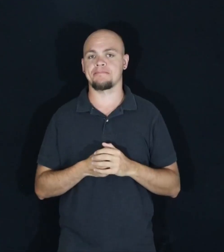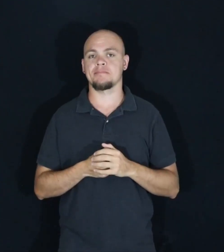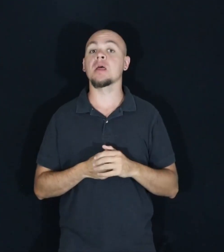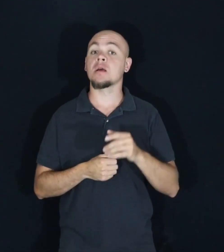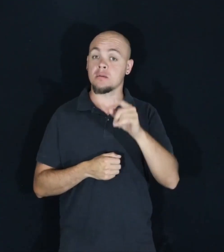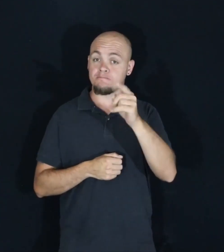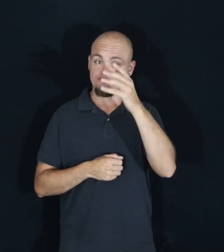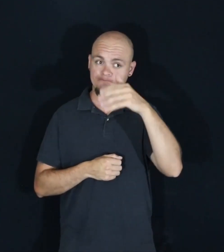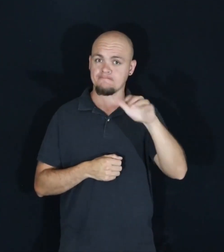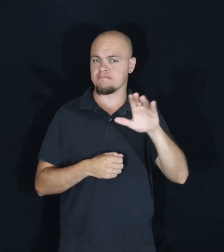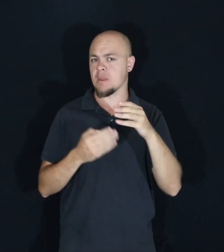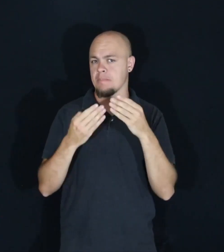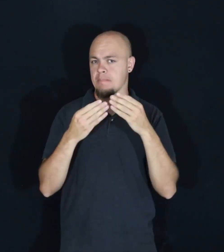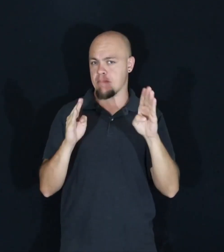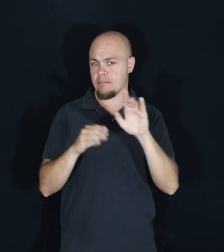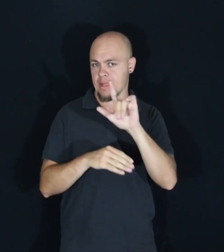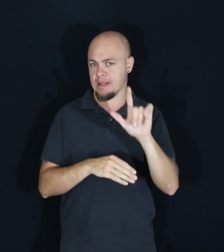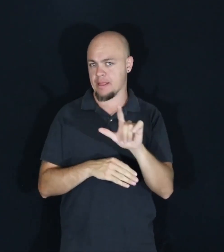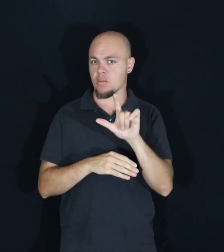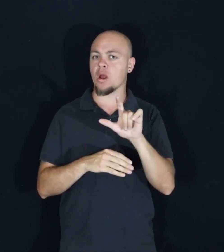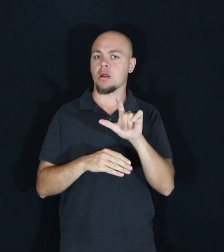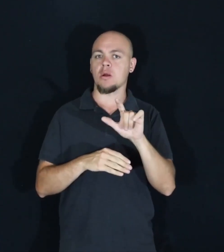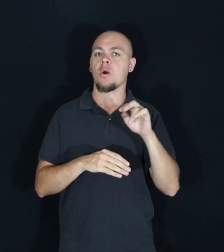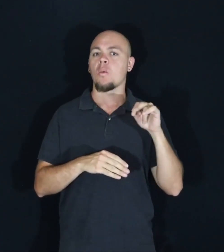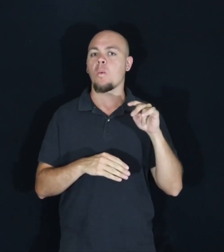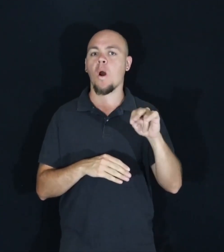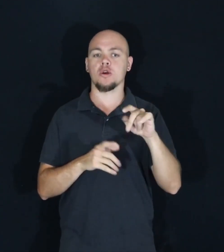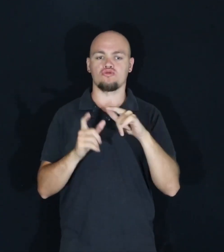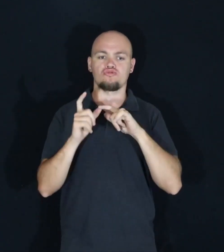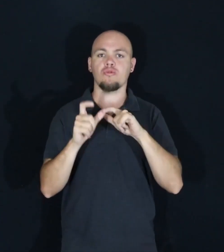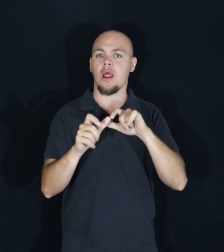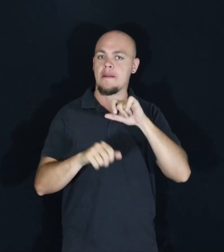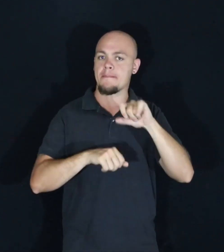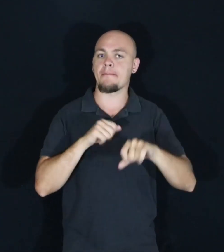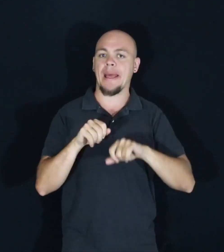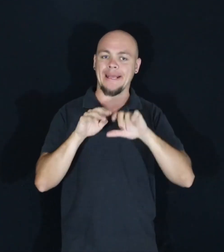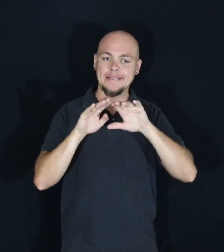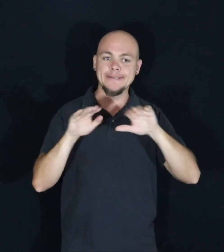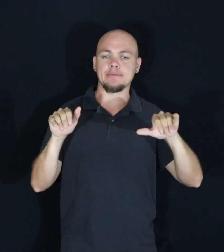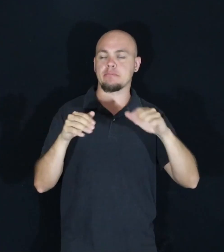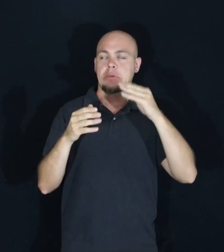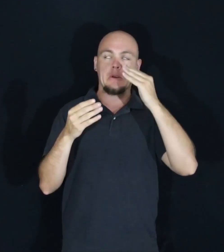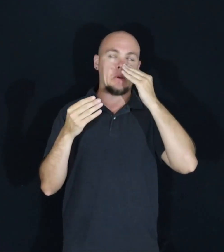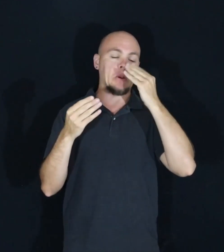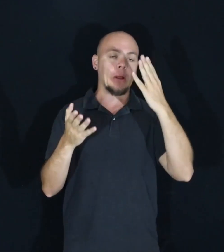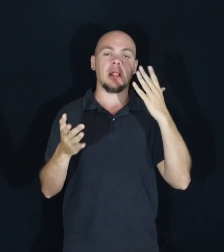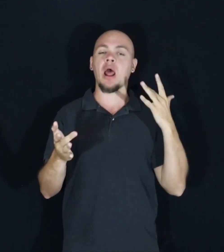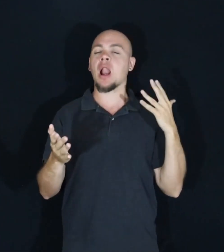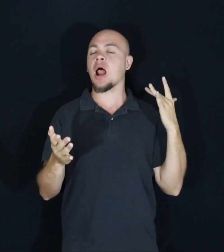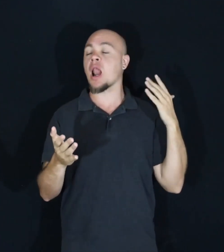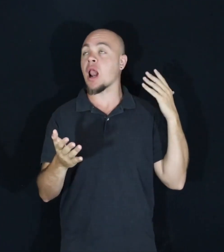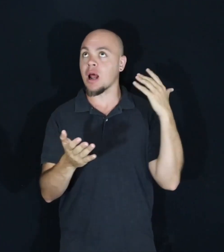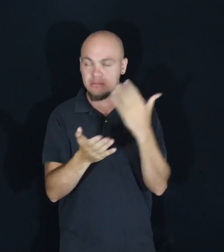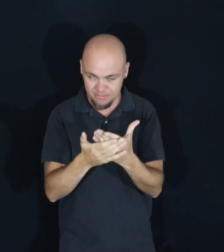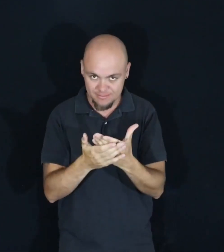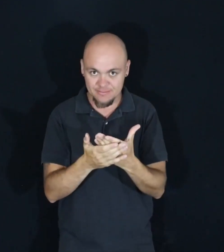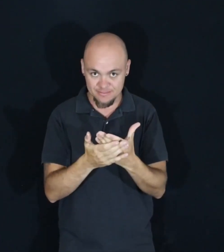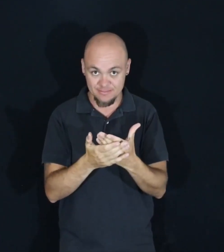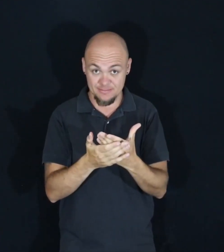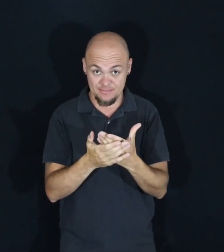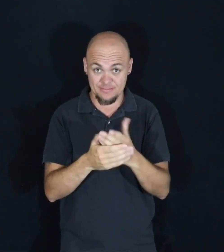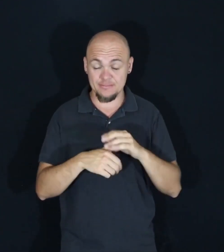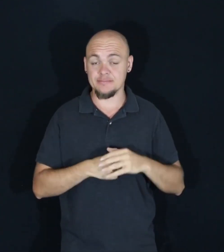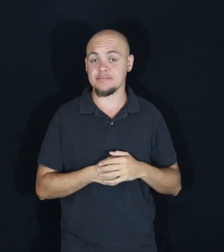go to your public library. Walk, run, bike, swim. I don't care. Whatever it takes. Go to a library.